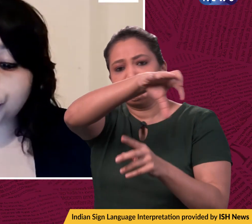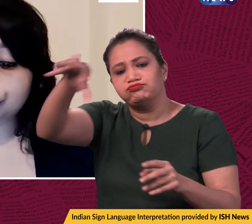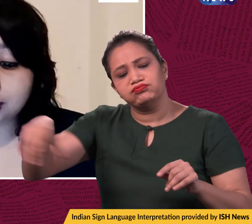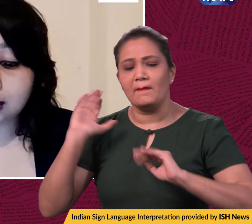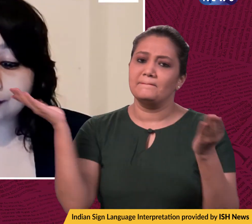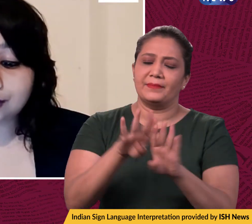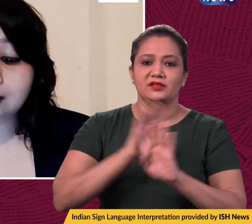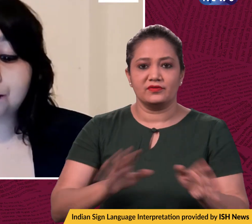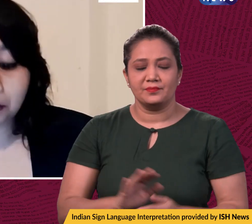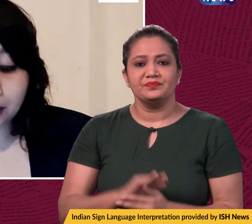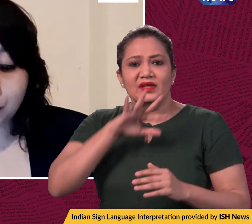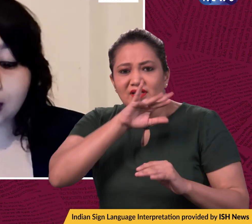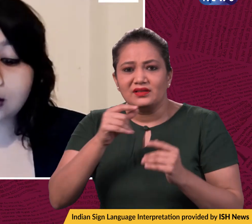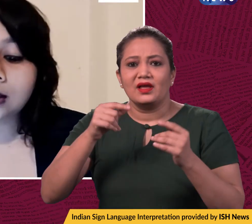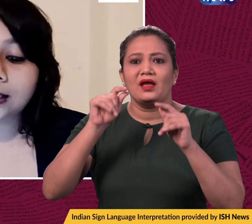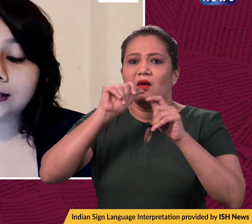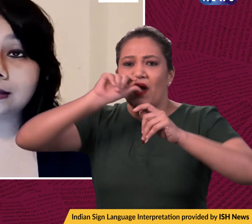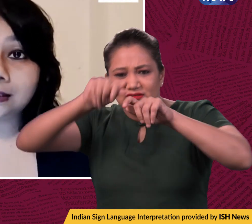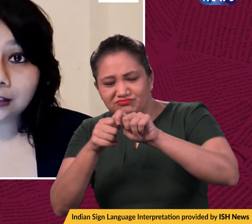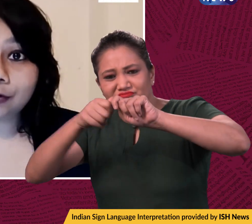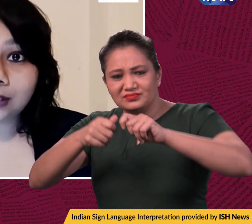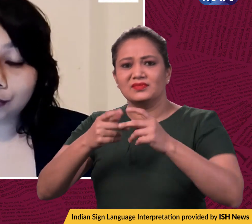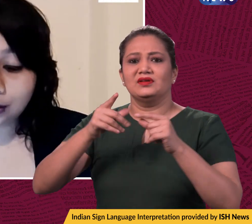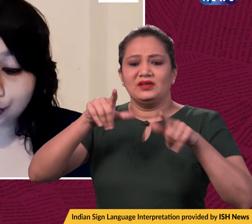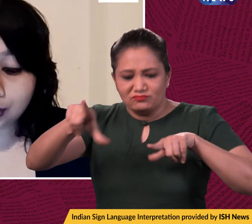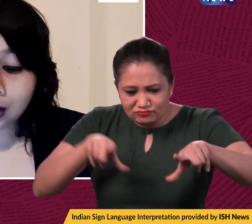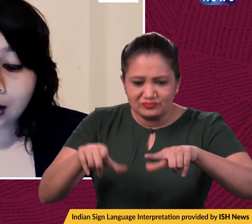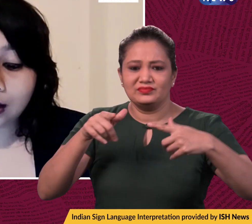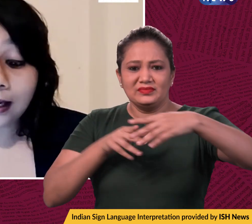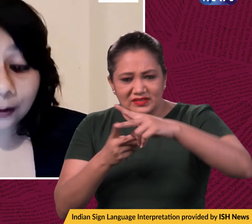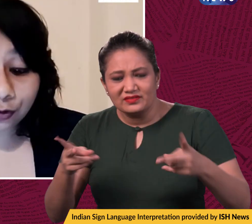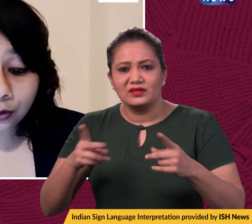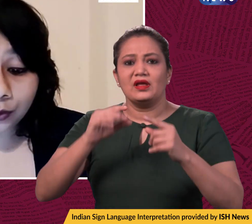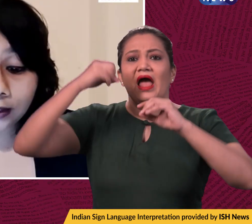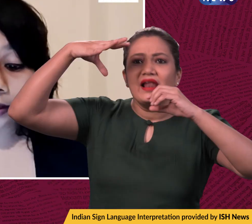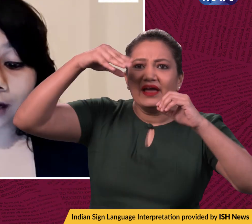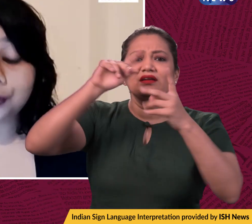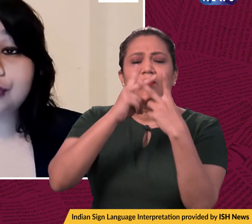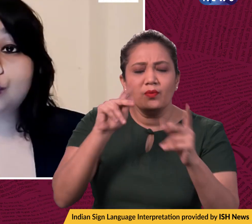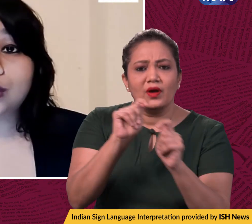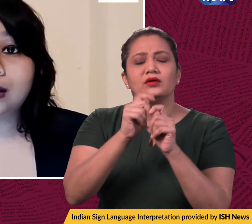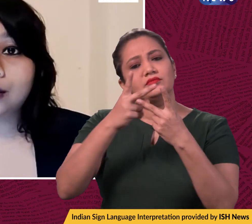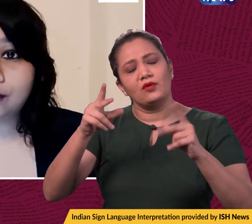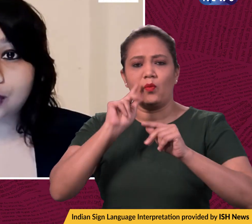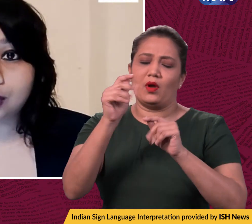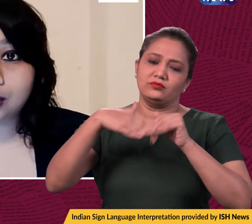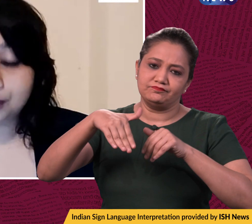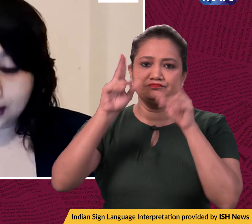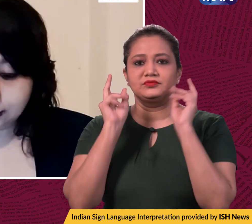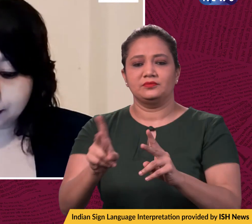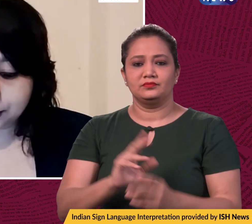-polluting activities like plumbing work, interior decoration, electrical work and carpentry will, however, be exempt.